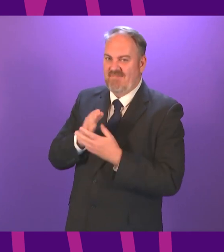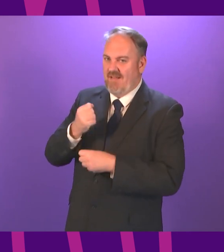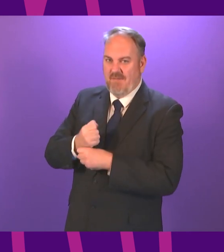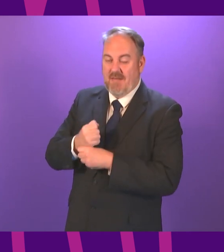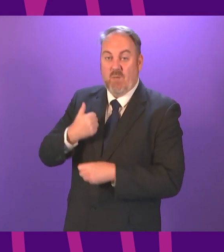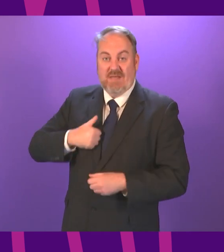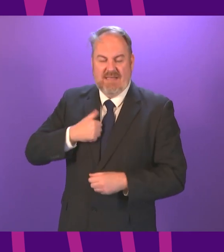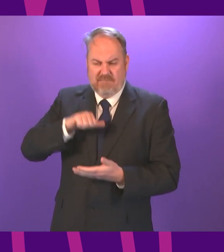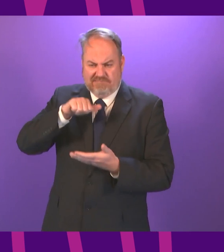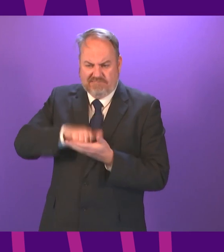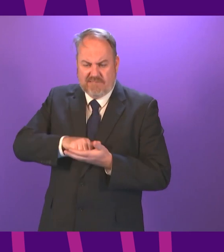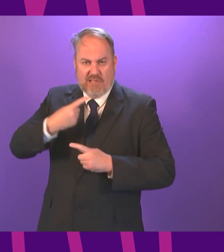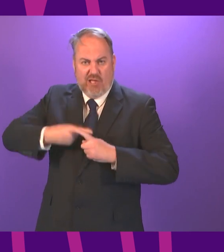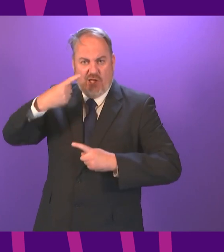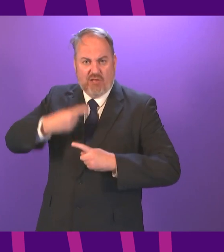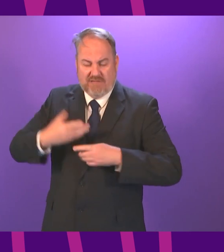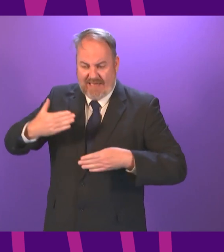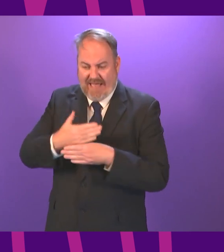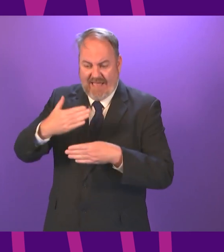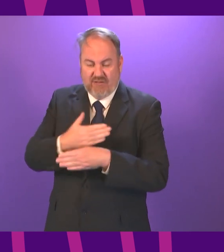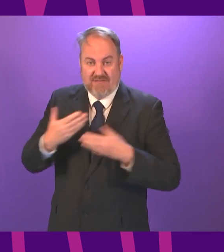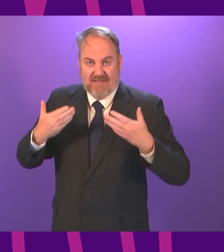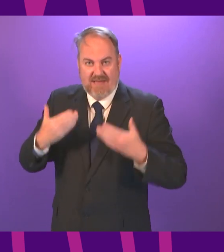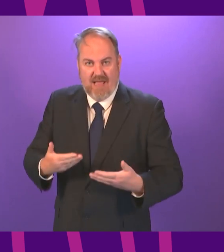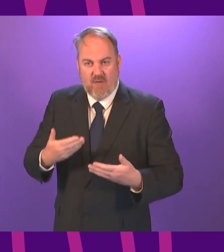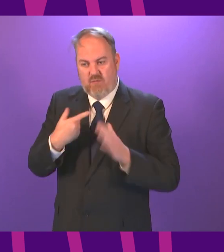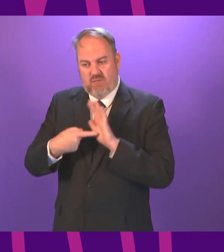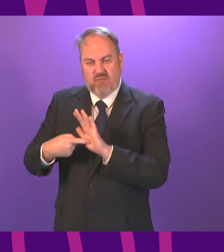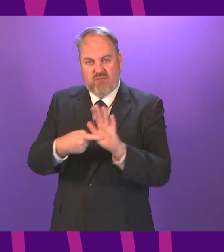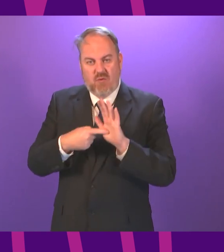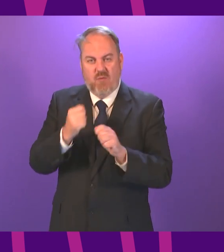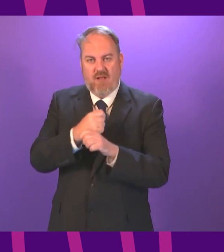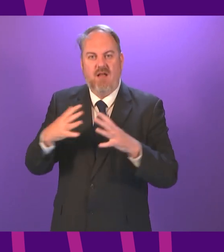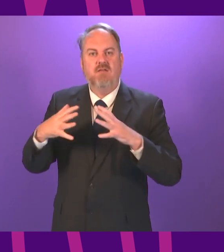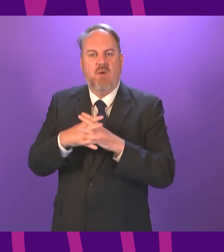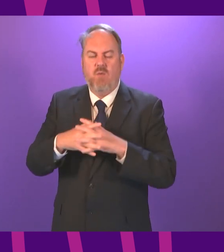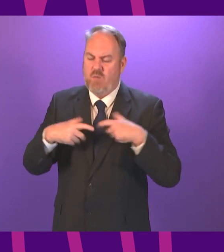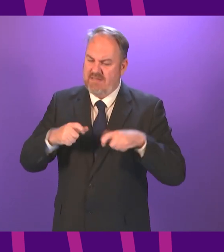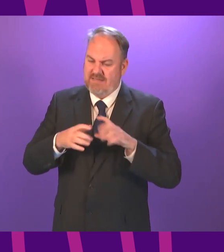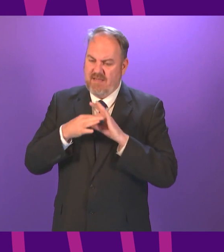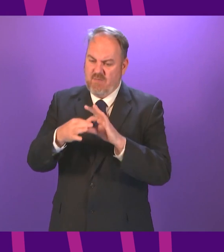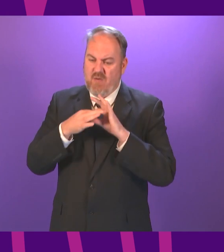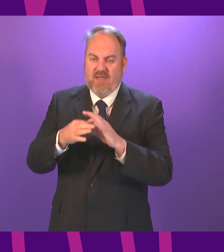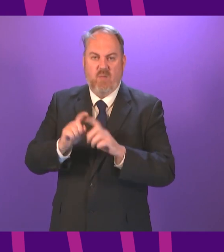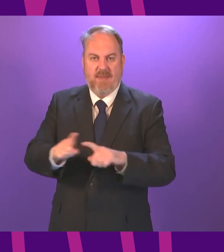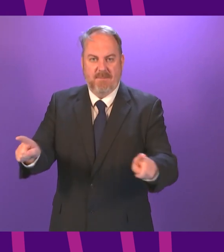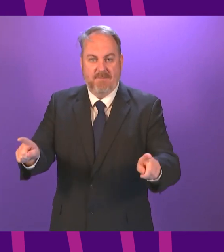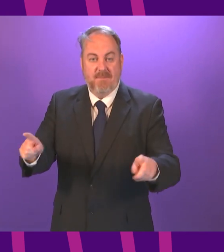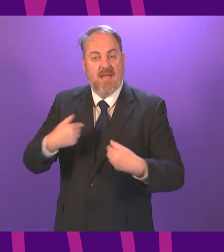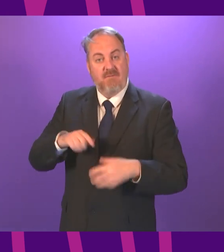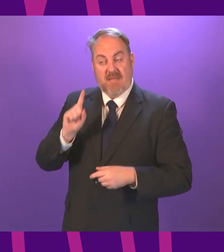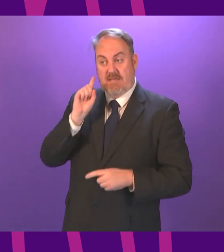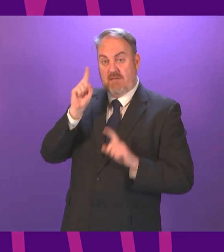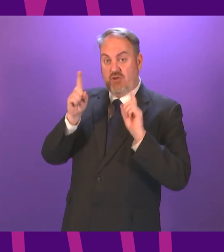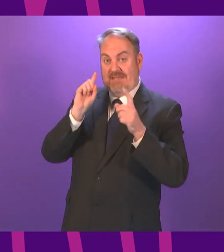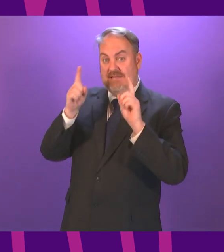gives a proper route map and exit plan for the city of Glasgow so we can keep hold of that hope and optimism. I gave some suggestions on that